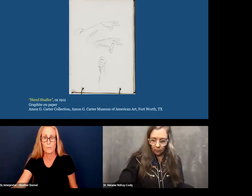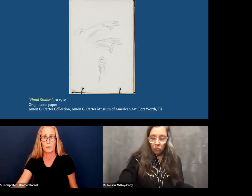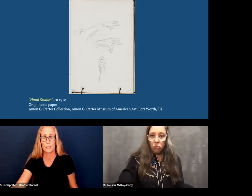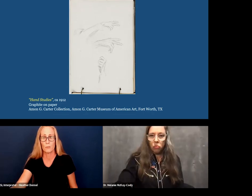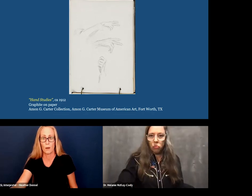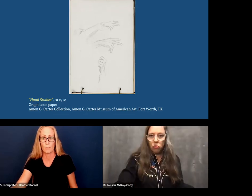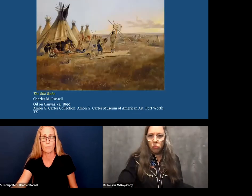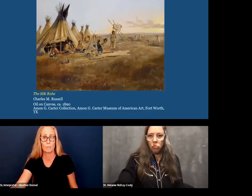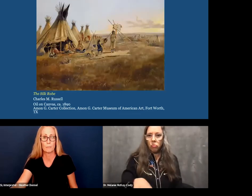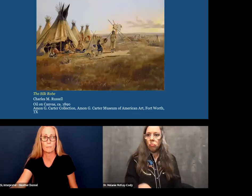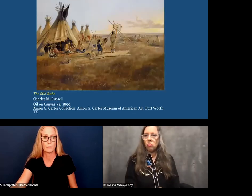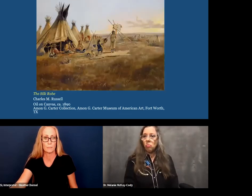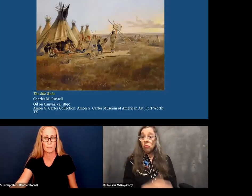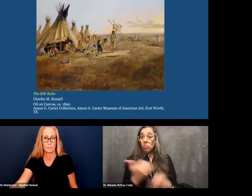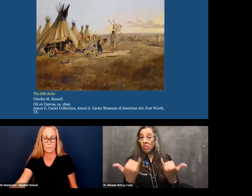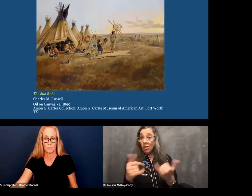Okay, so let's move on.